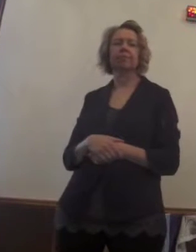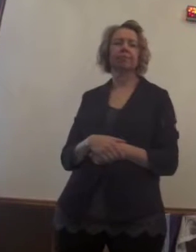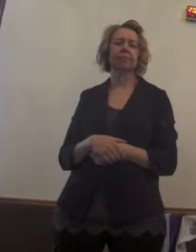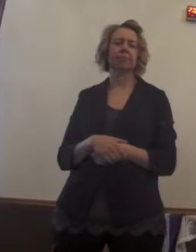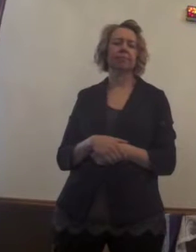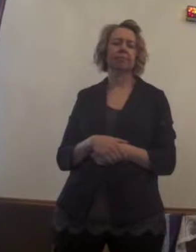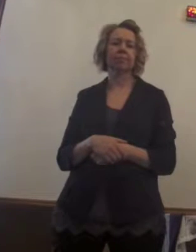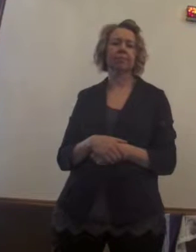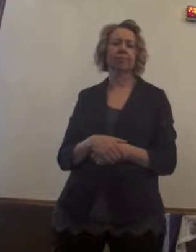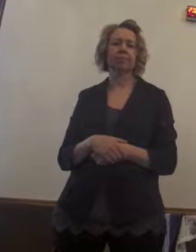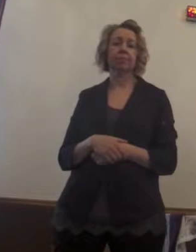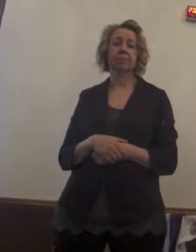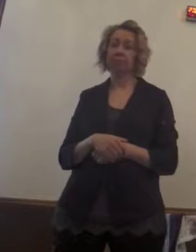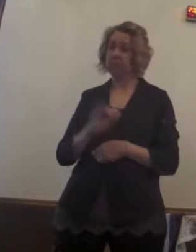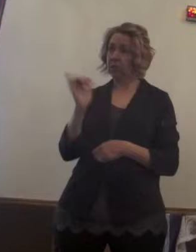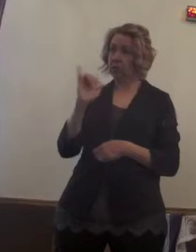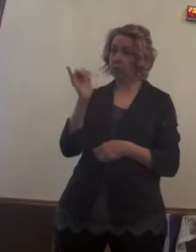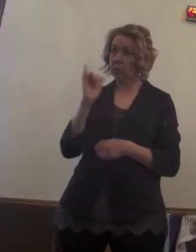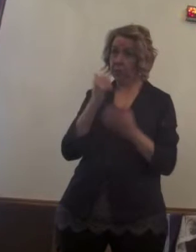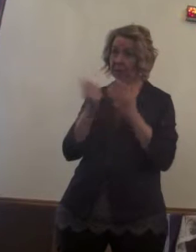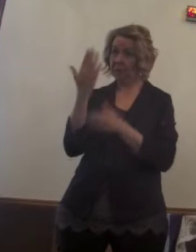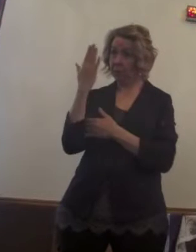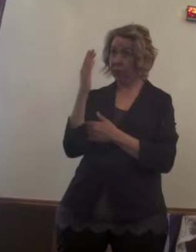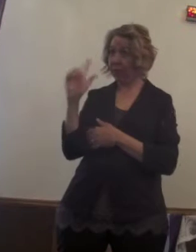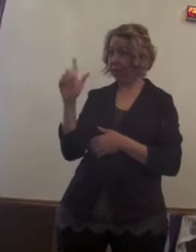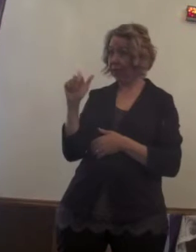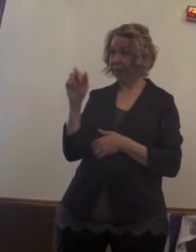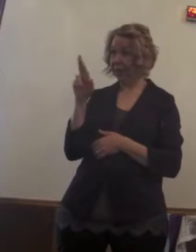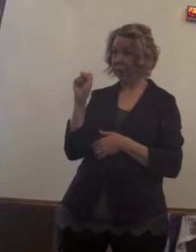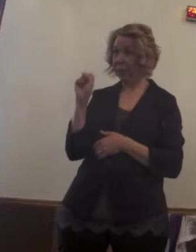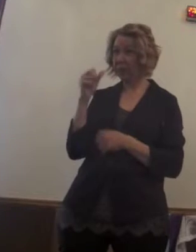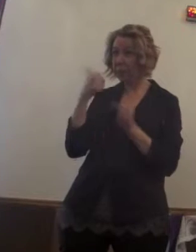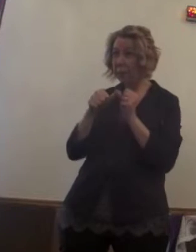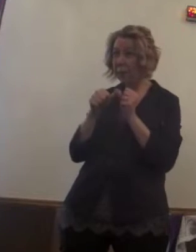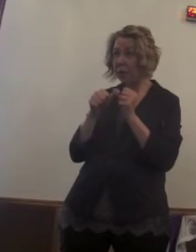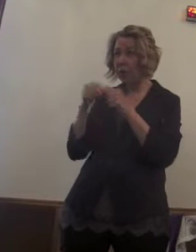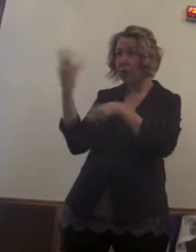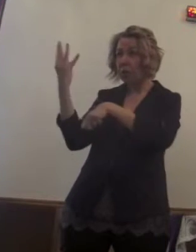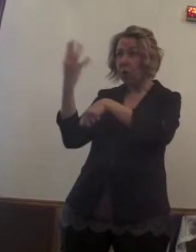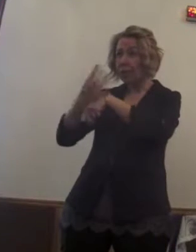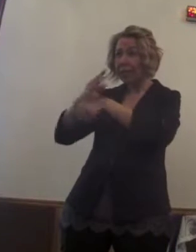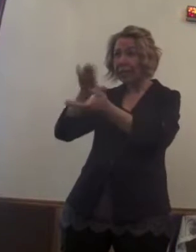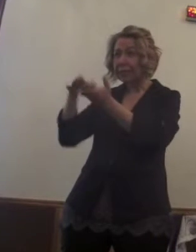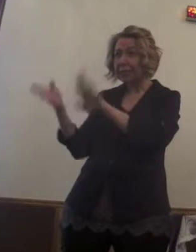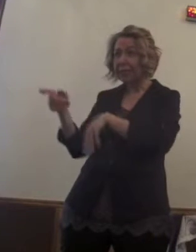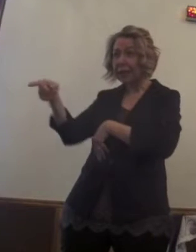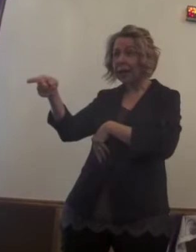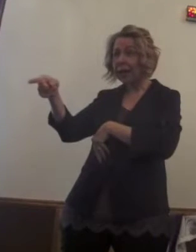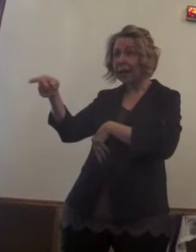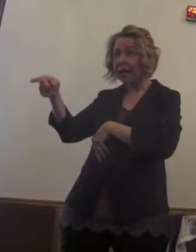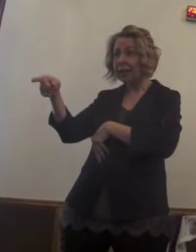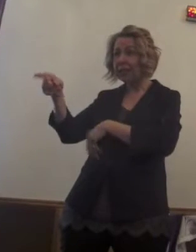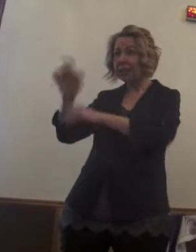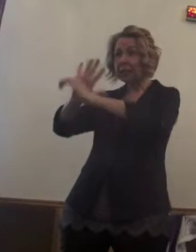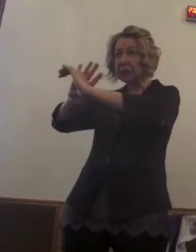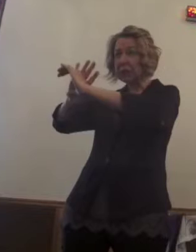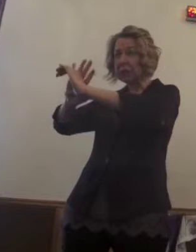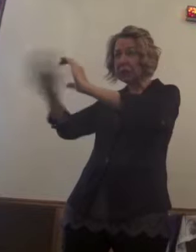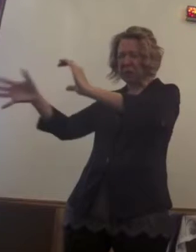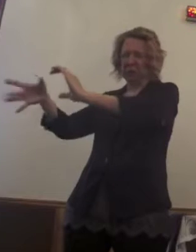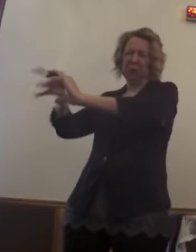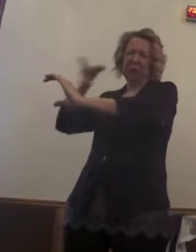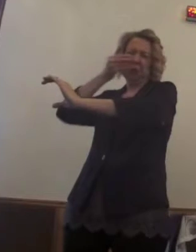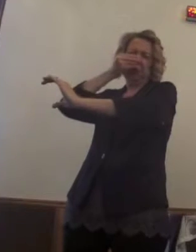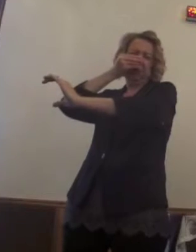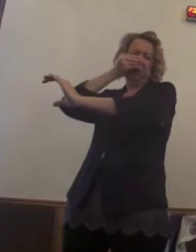As we heard this morning, Lazarus was in that tomb for four days. were afraid to roll that stone back. God forbid what was going to happen if they rolled